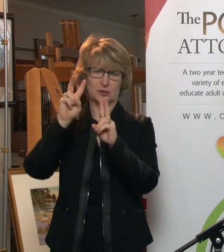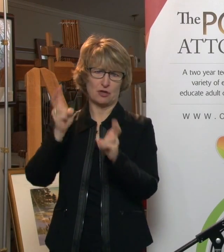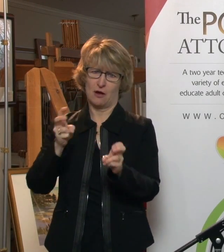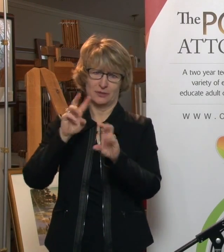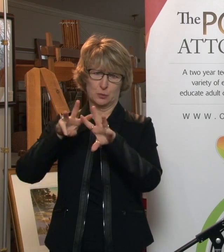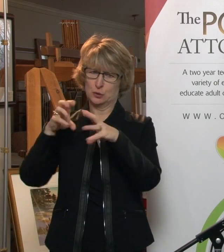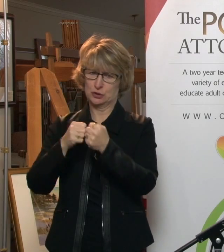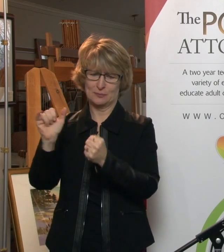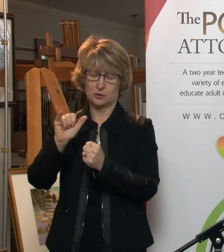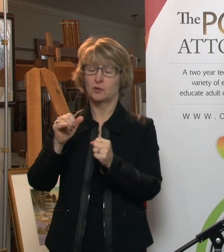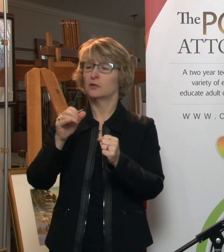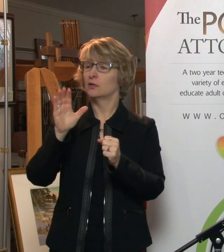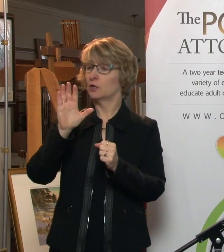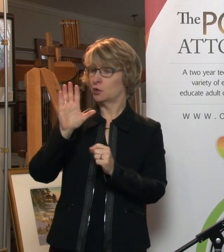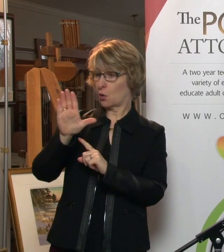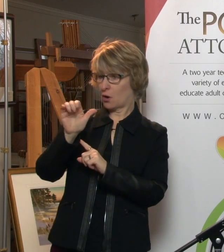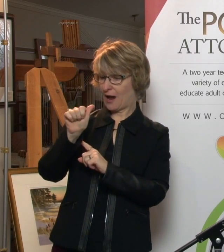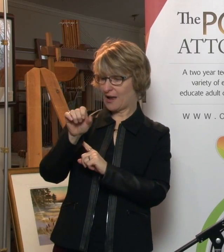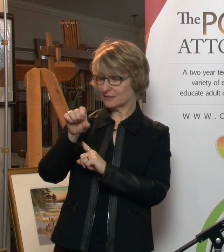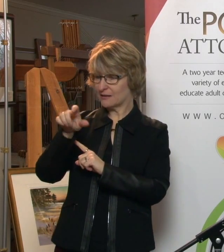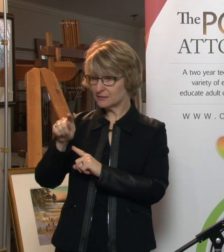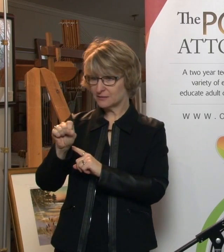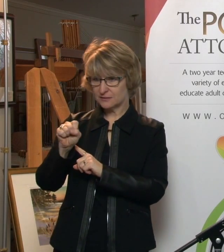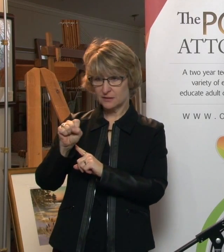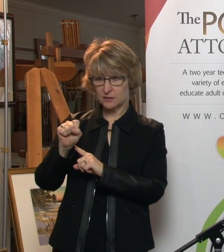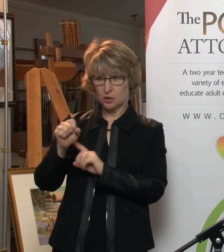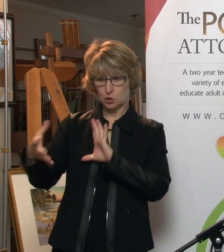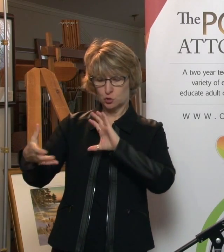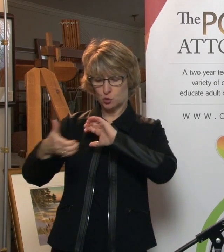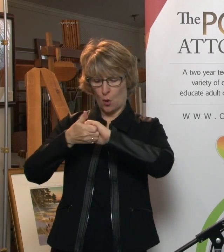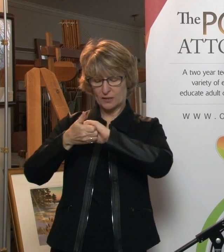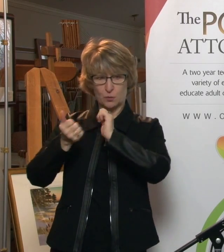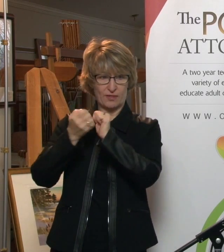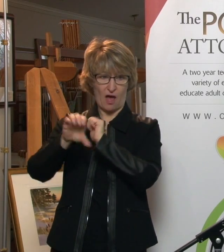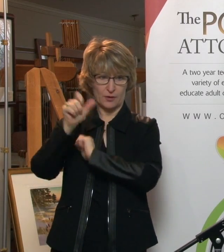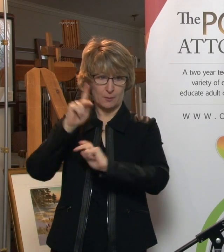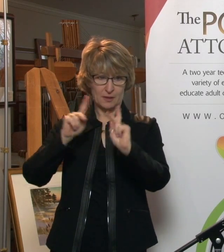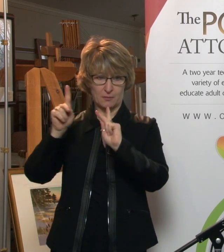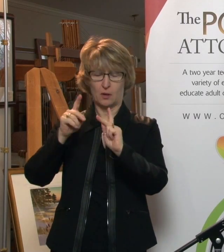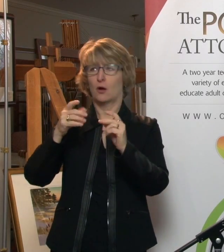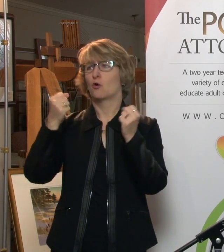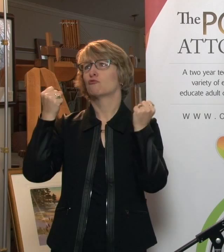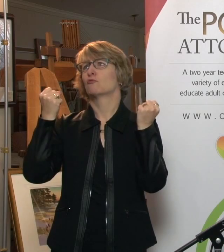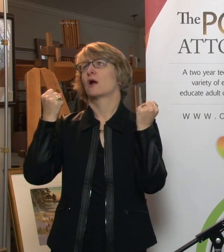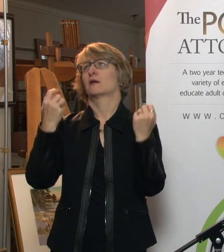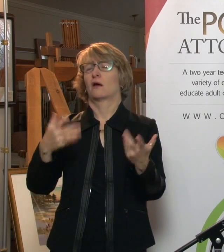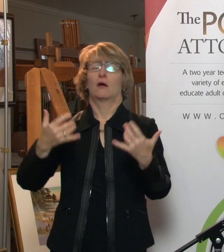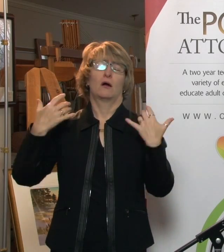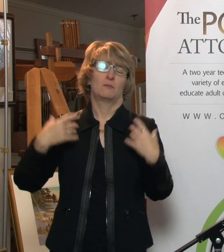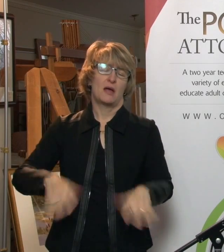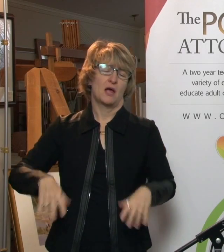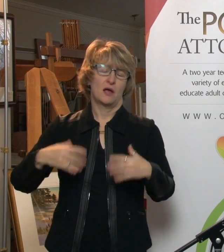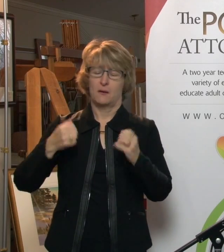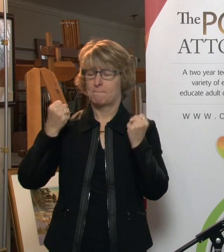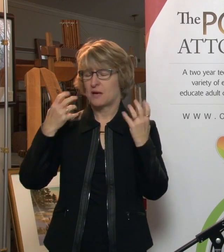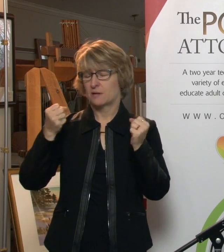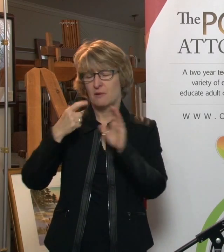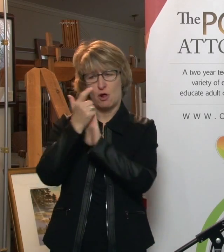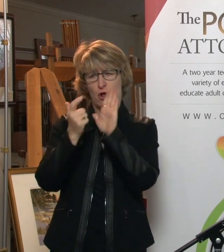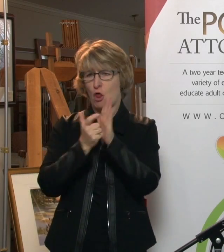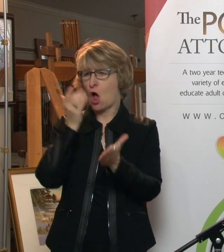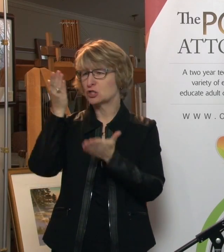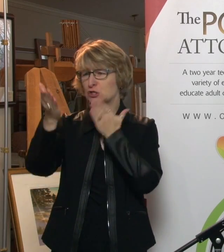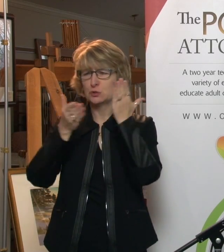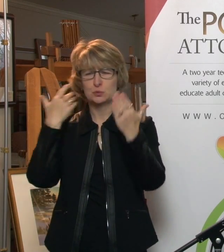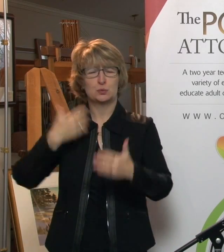assets joint with anyone other than your spouse. There are lawsuits galore on this. Yes. People tend to, I think